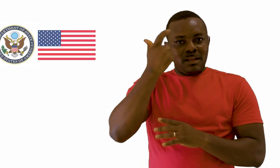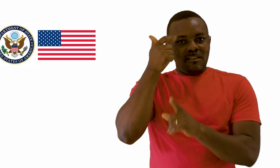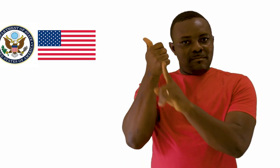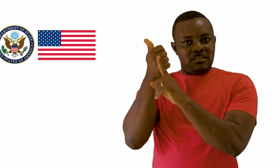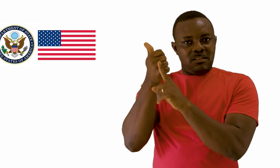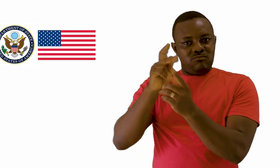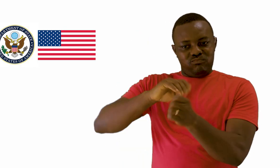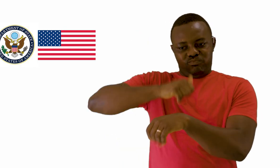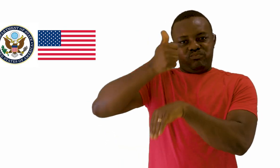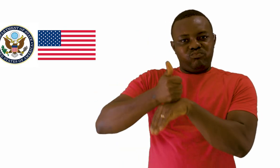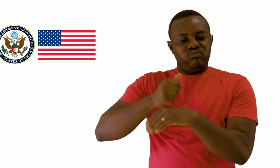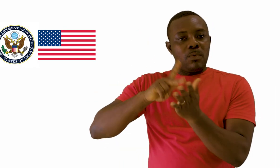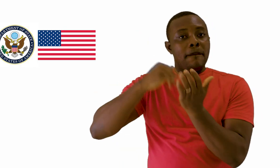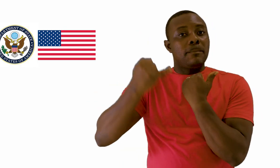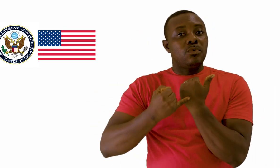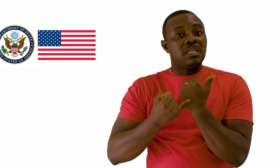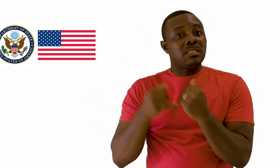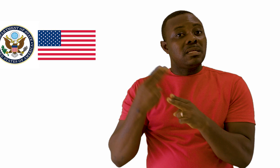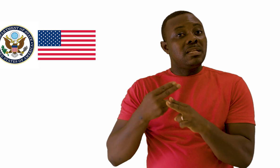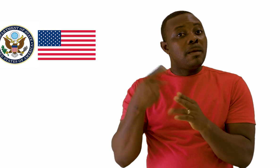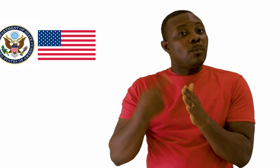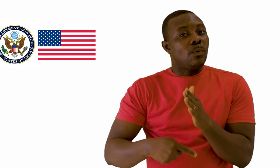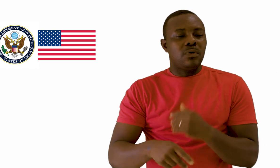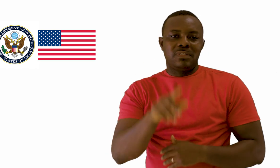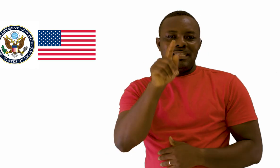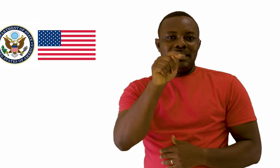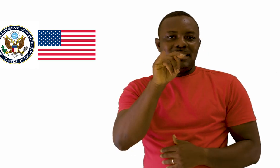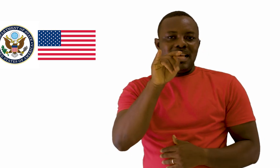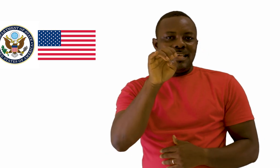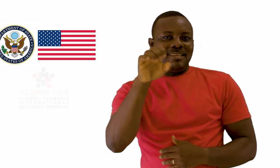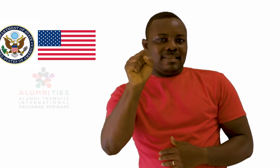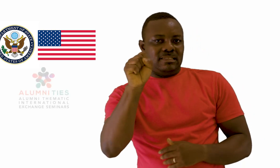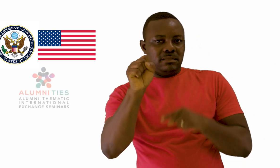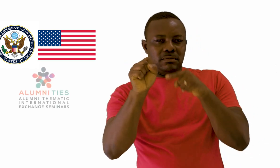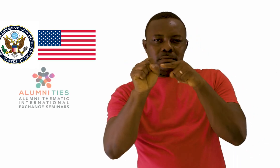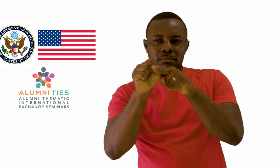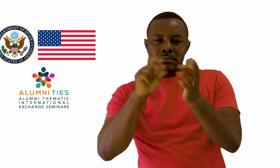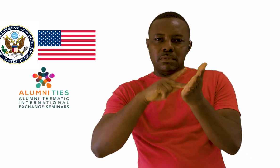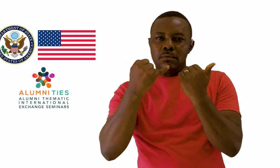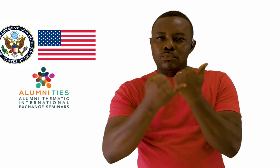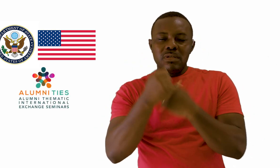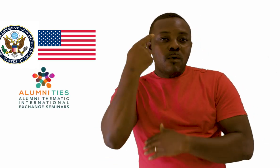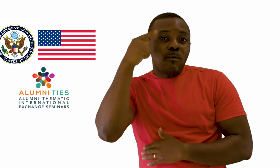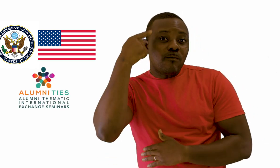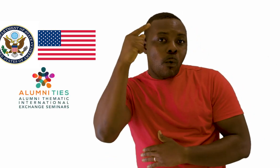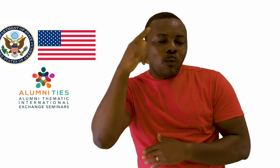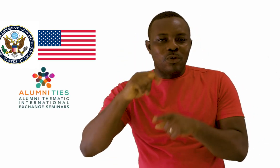States government, through the Department of State, set up a project called TIES. The project